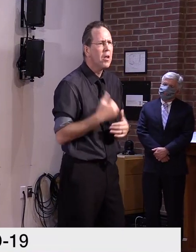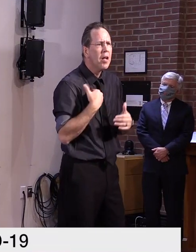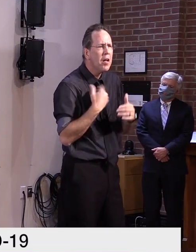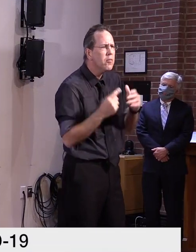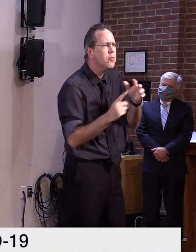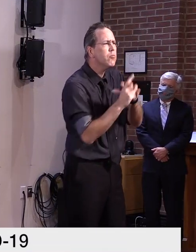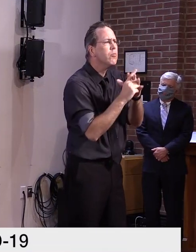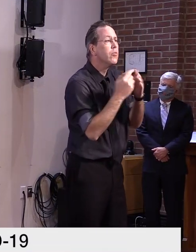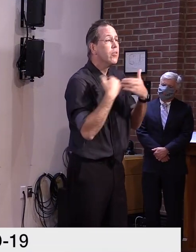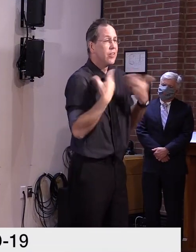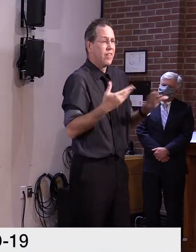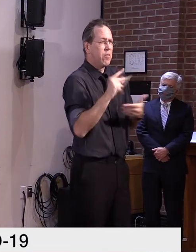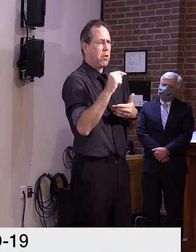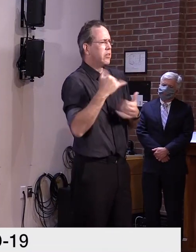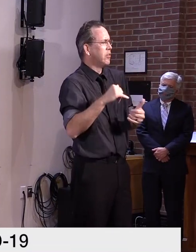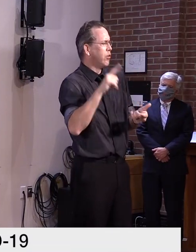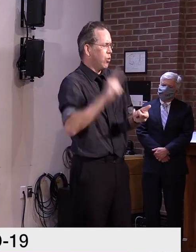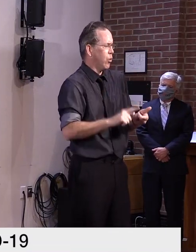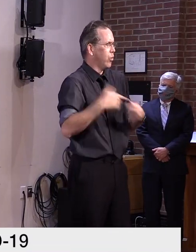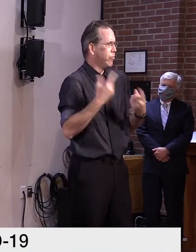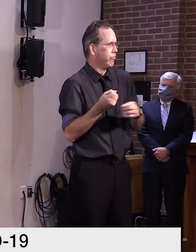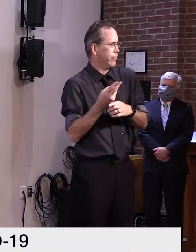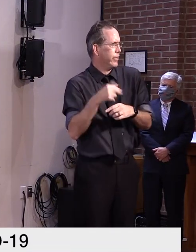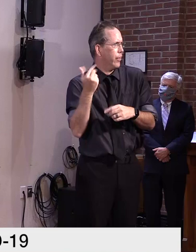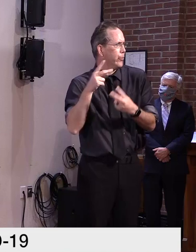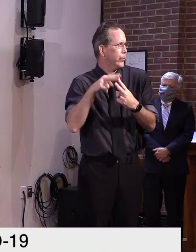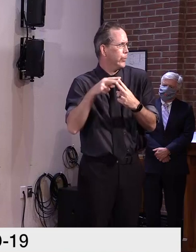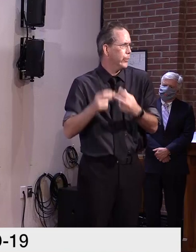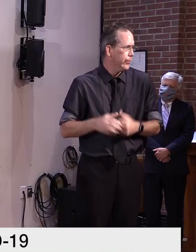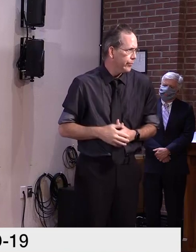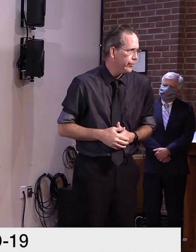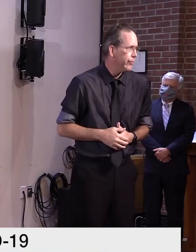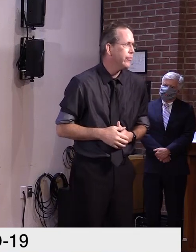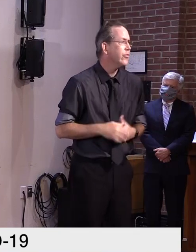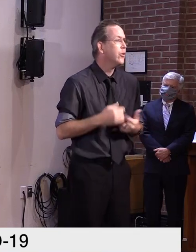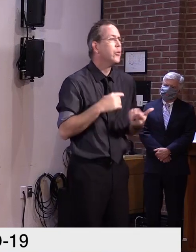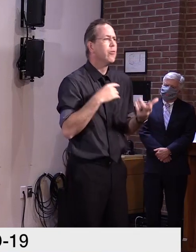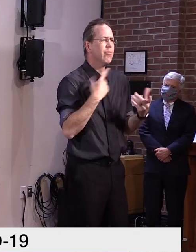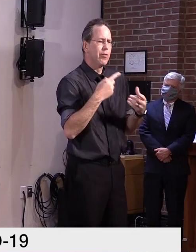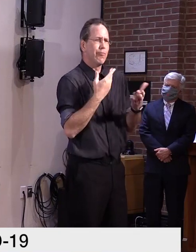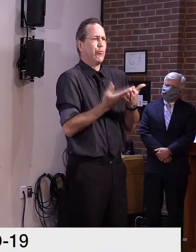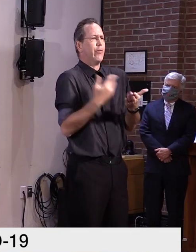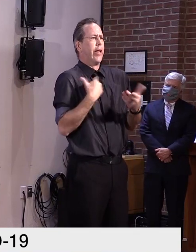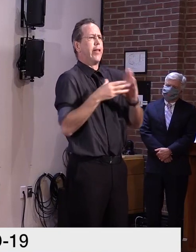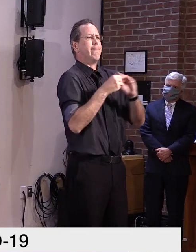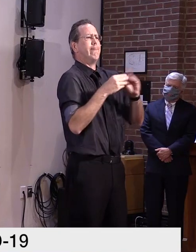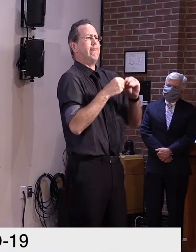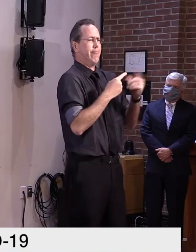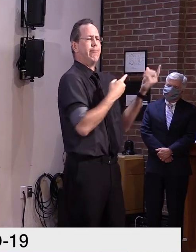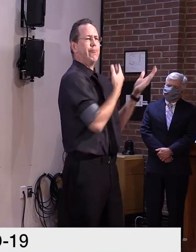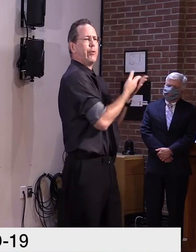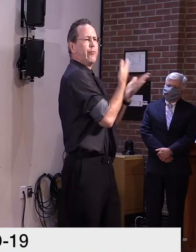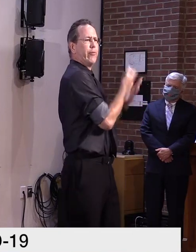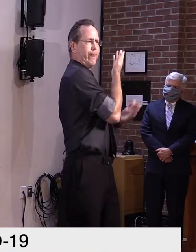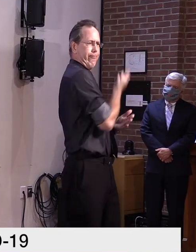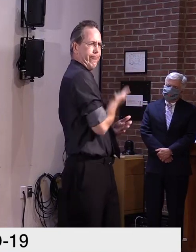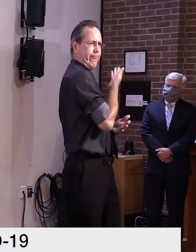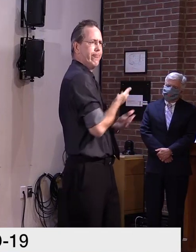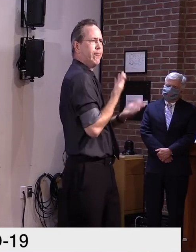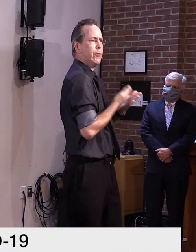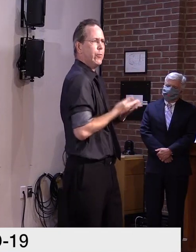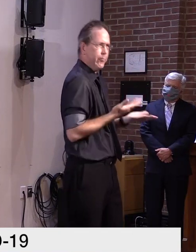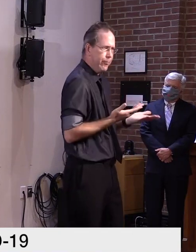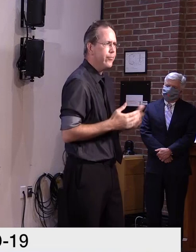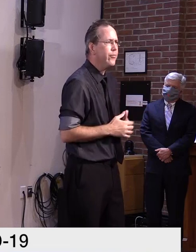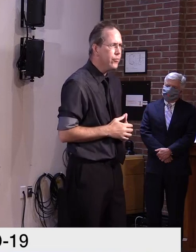extremely low and really reinforces that message that, you know, when you have individuals coming from a low prevalence community and you have